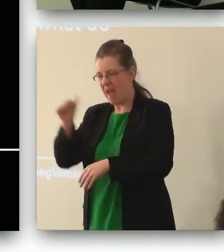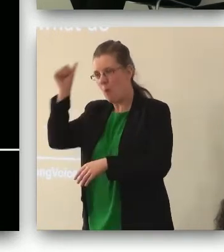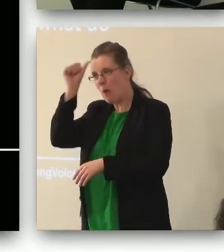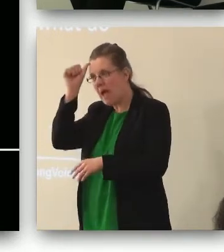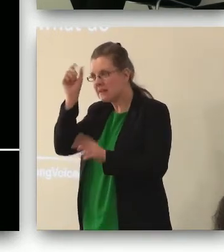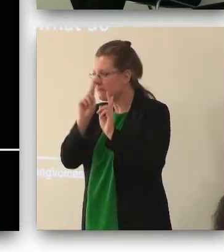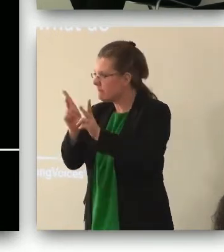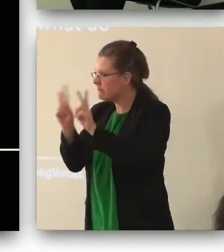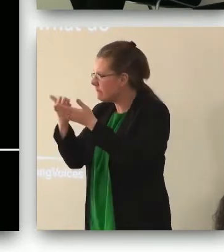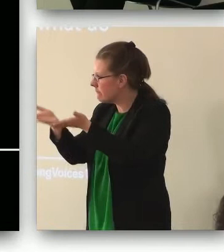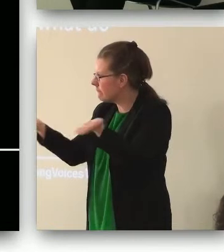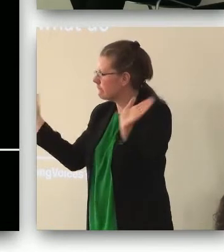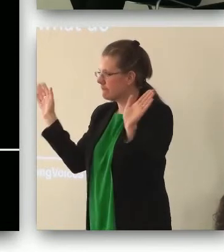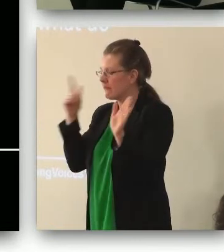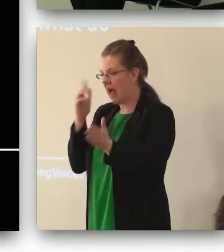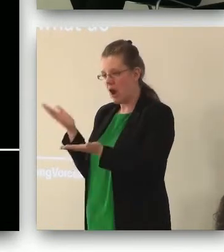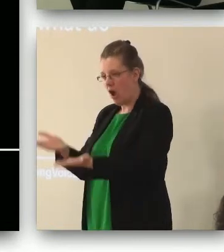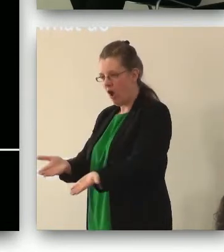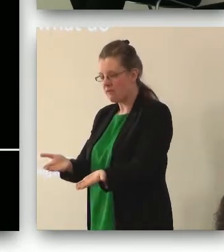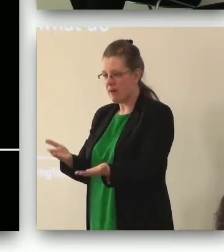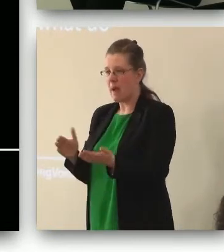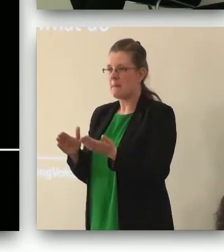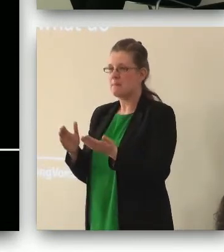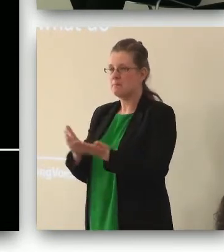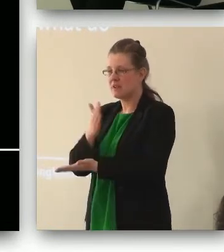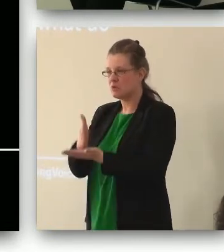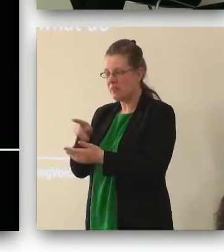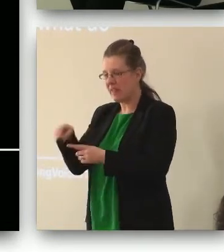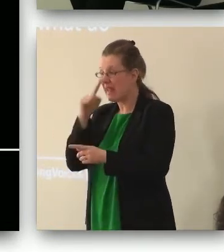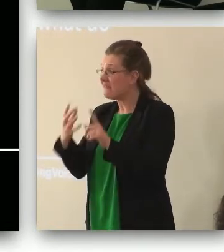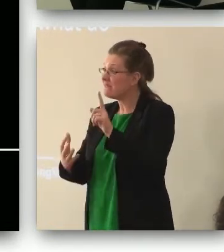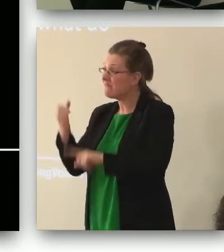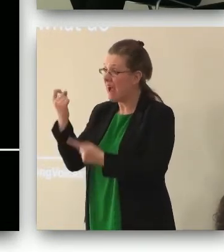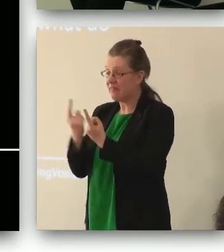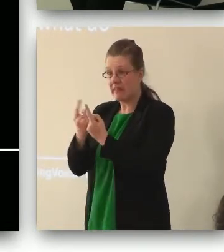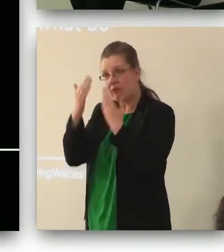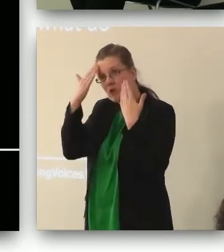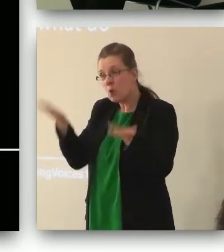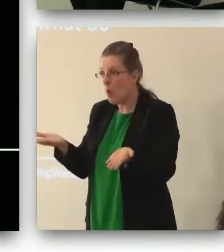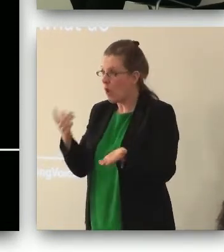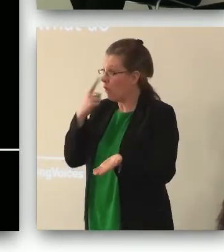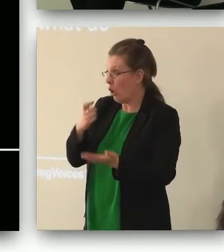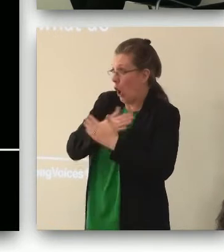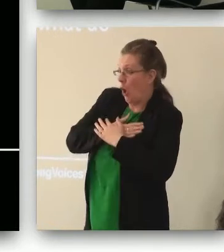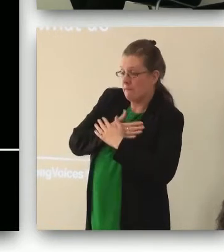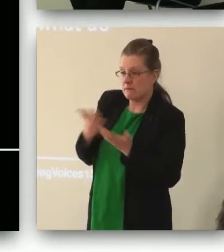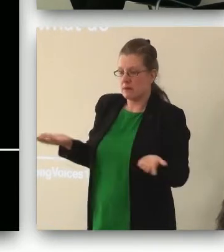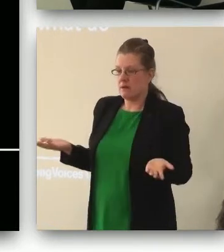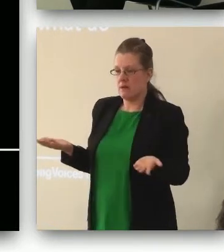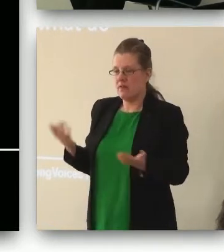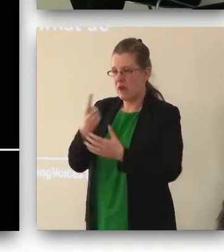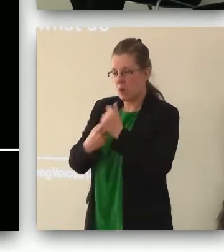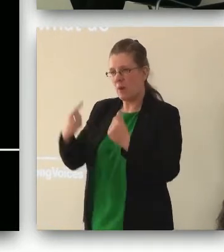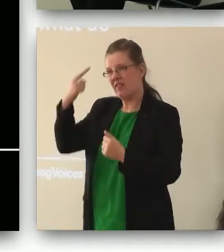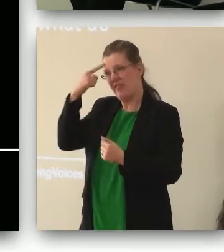full range of arts and culture on offer to them allowing them to find out about things they don't yet know they could love they can only